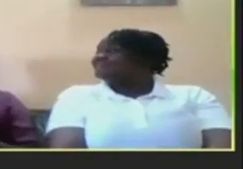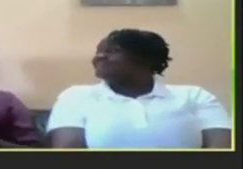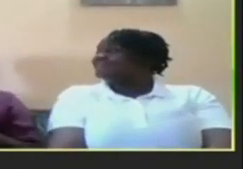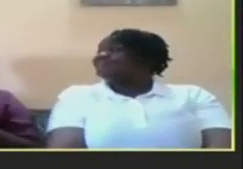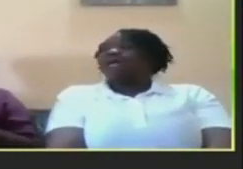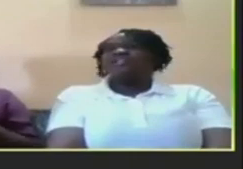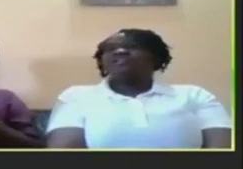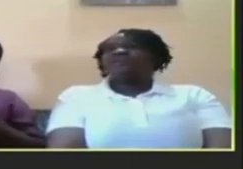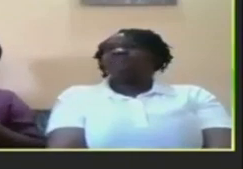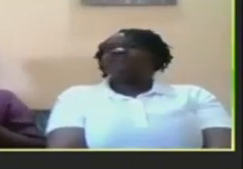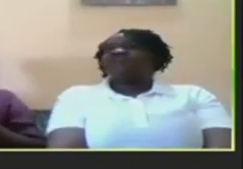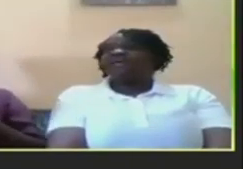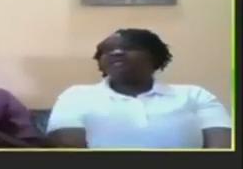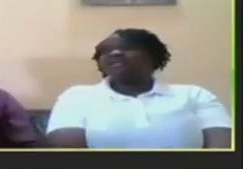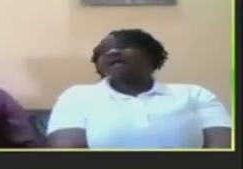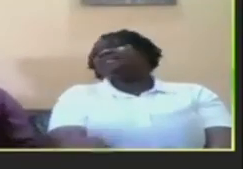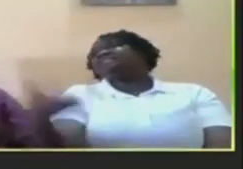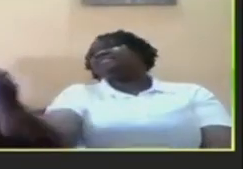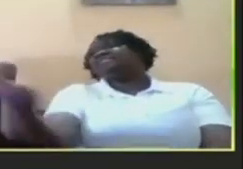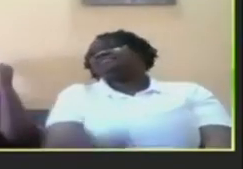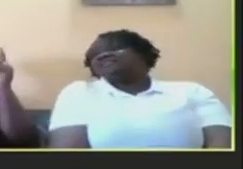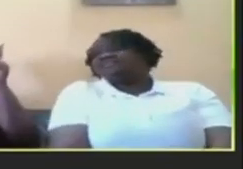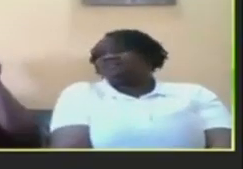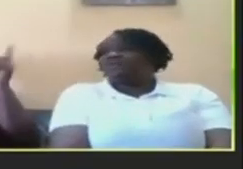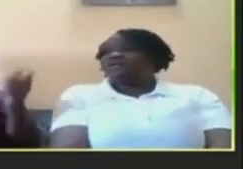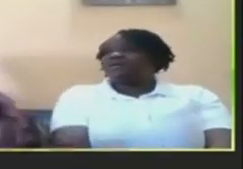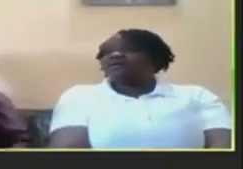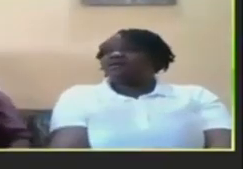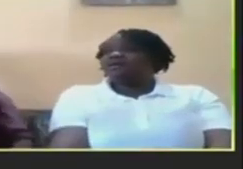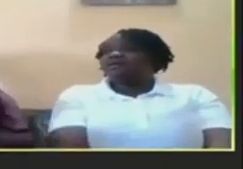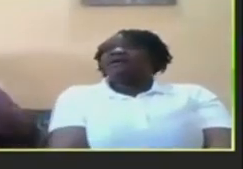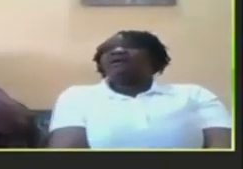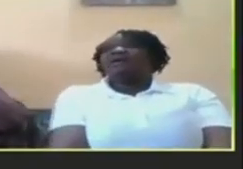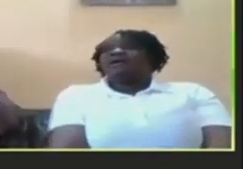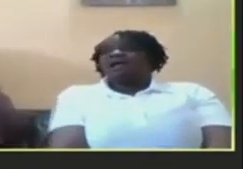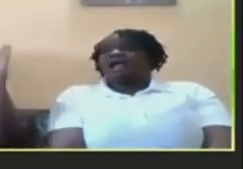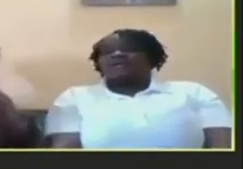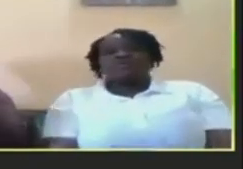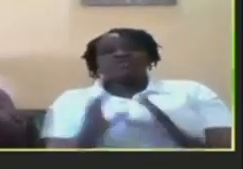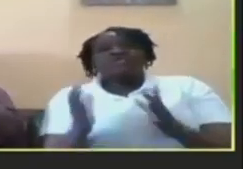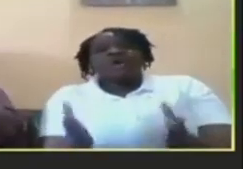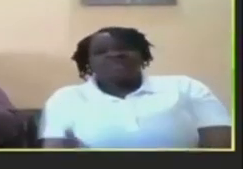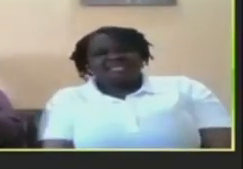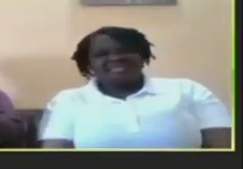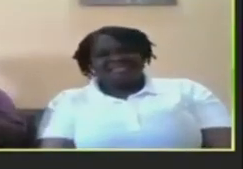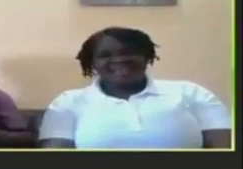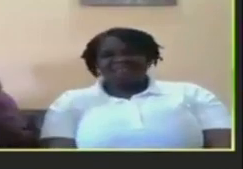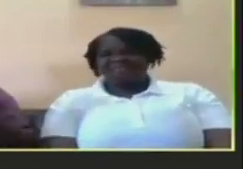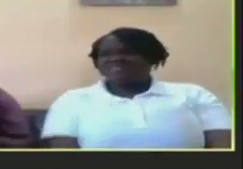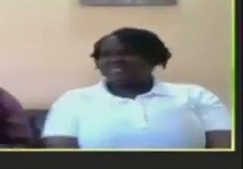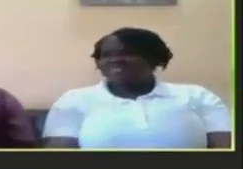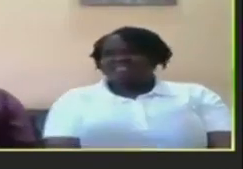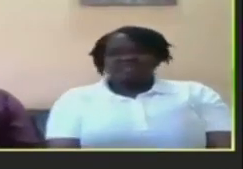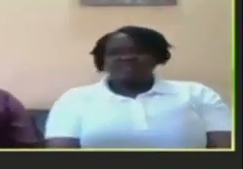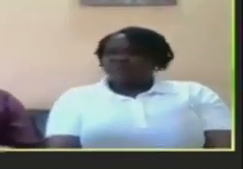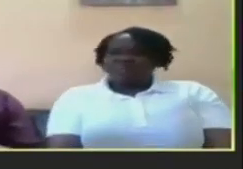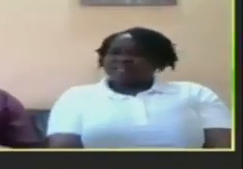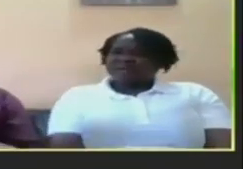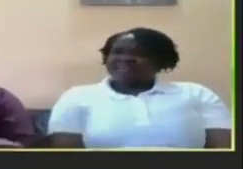and your friend at distance away you shout into them nobody gonna hear